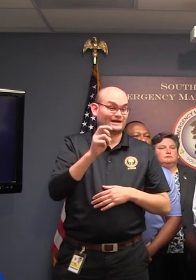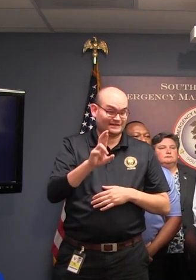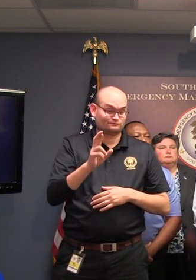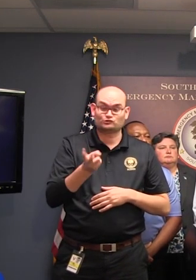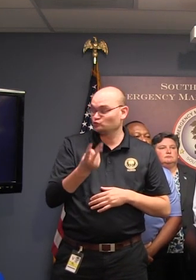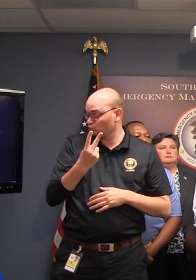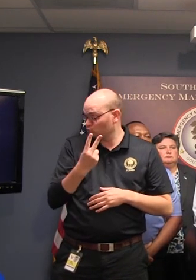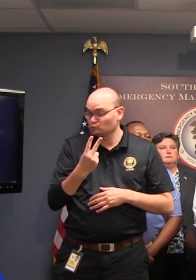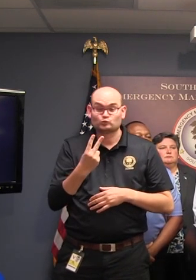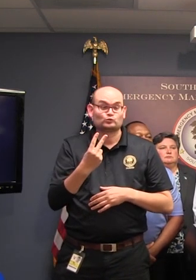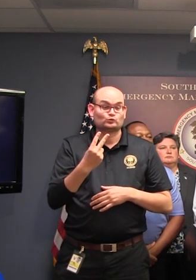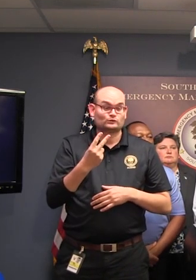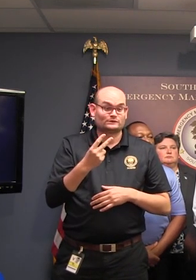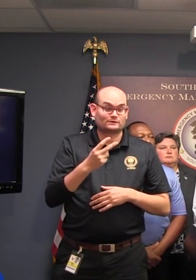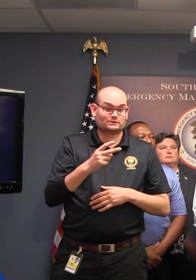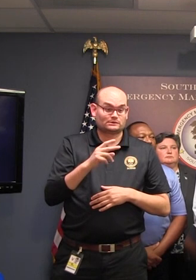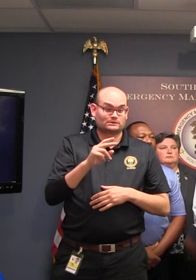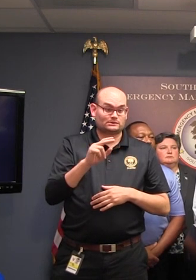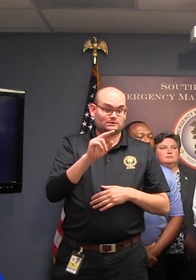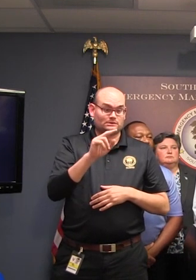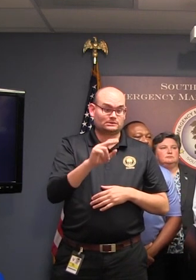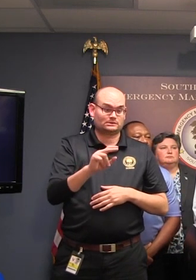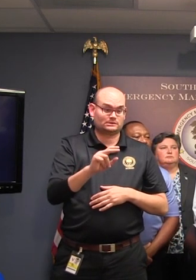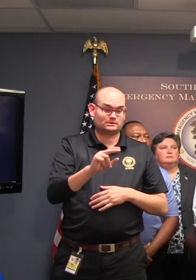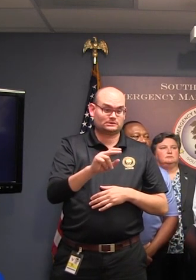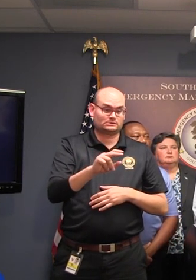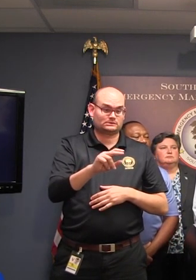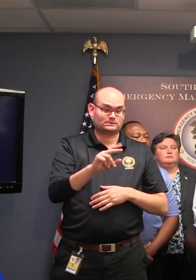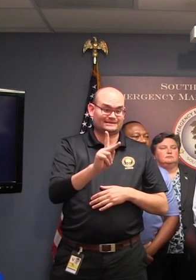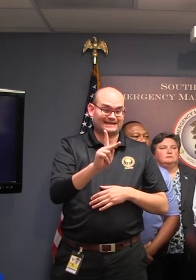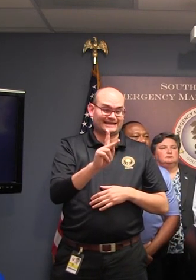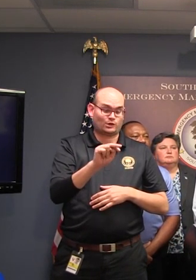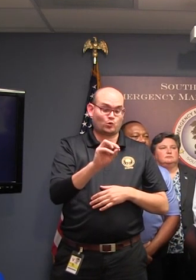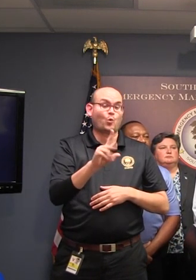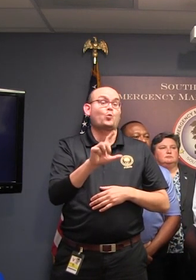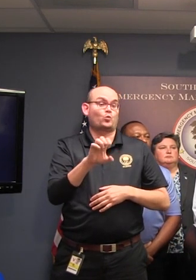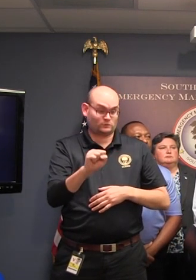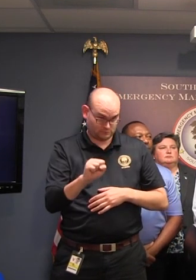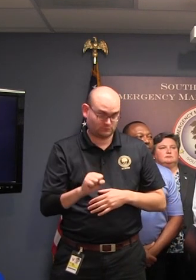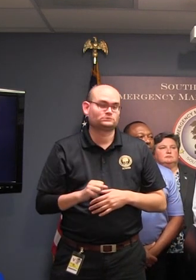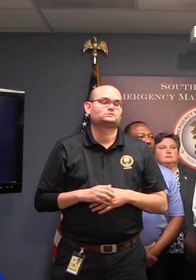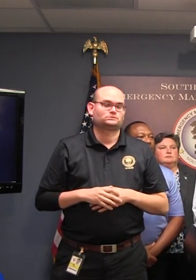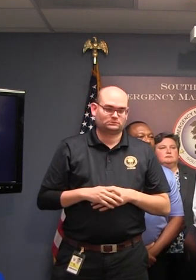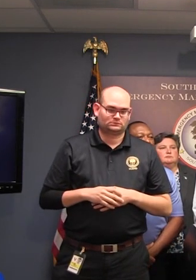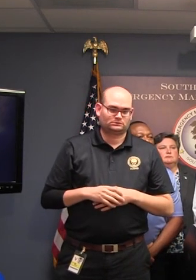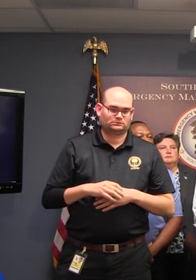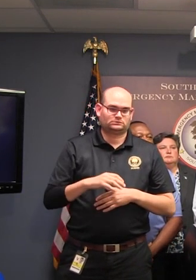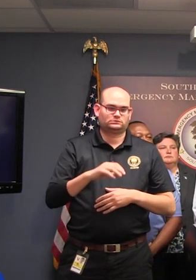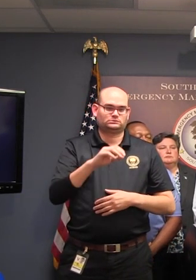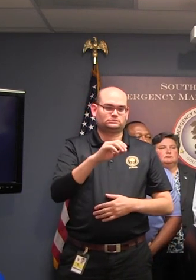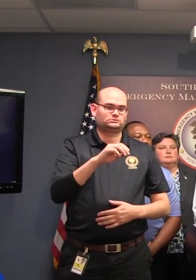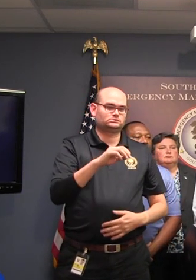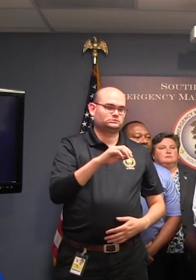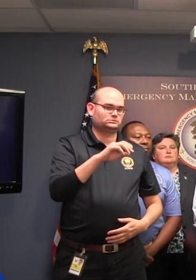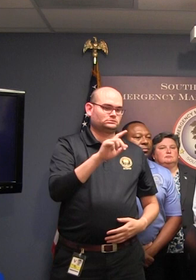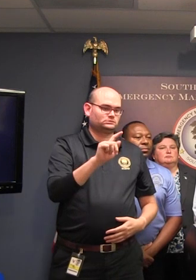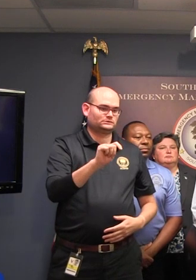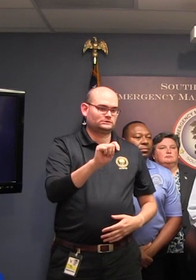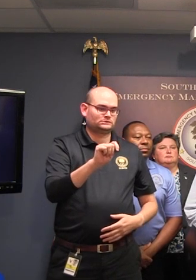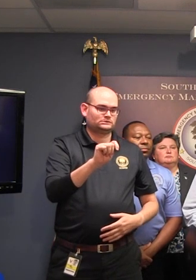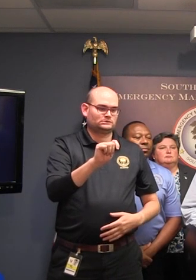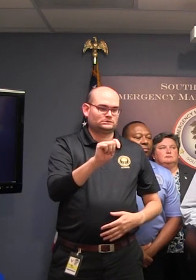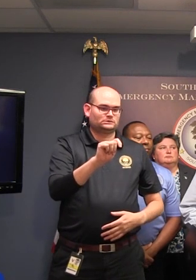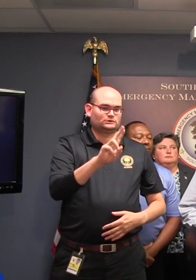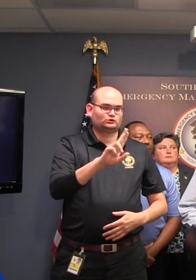Knolls, K-N-O-W-L-E-I-S, Island, and Tullifini Island, T-U-L-L-I-F-I